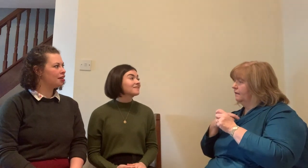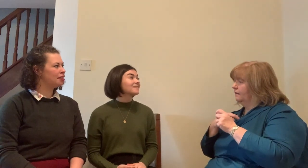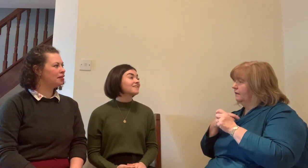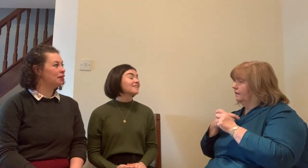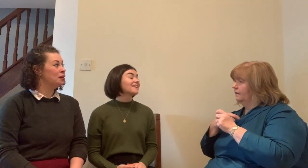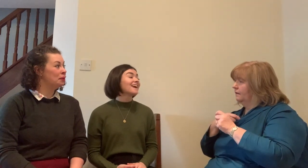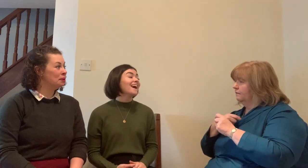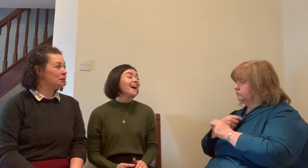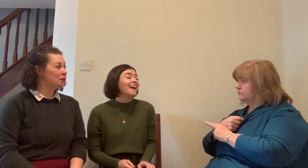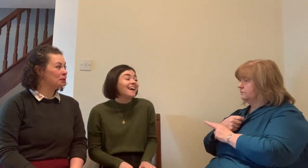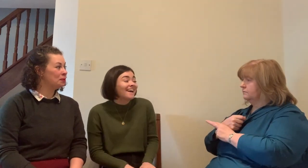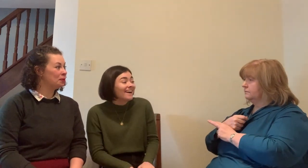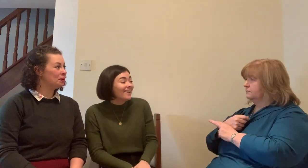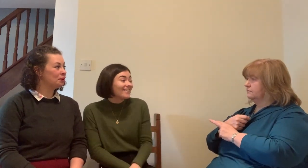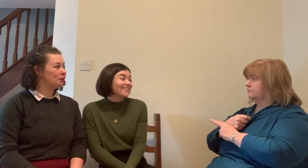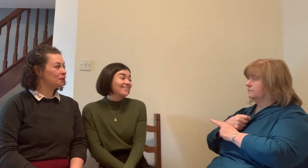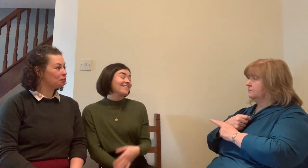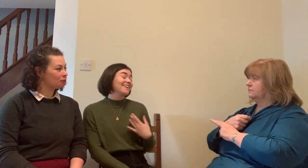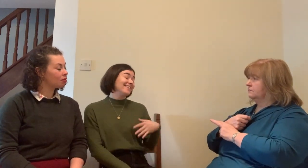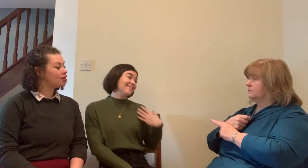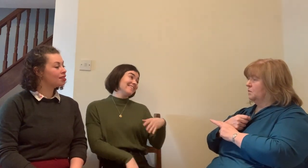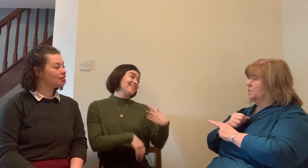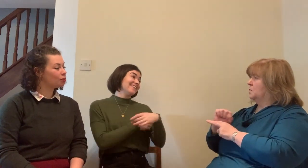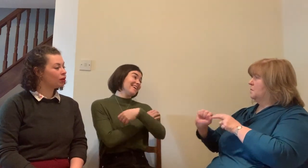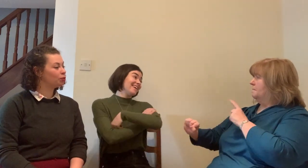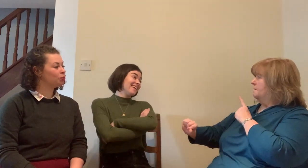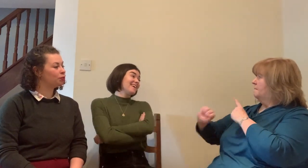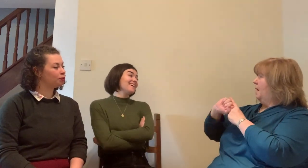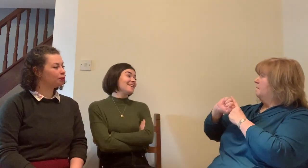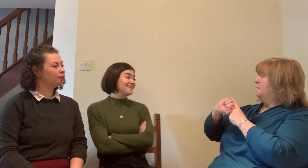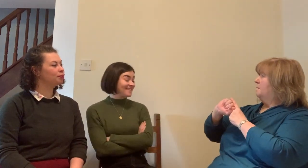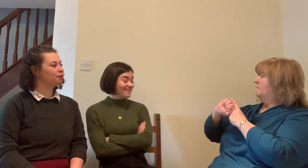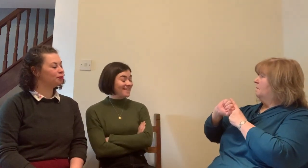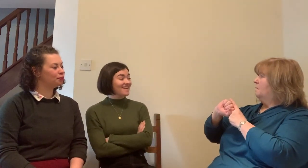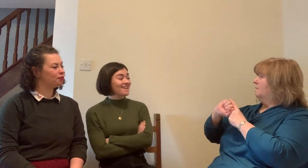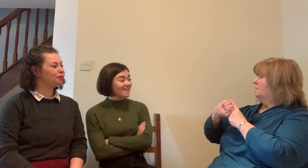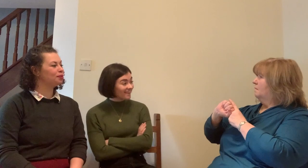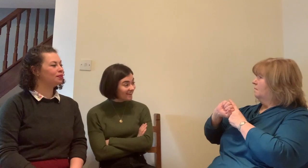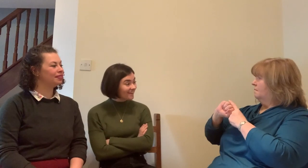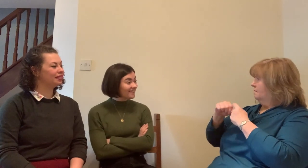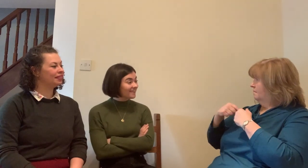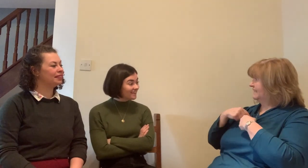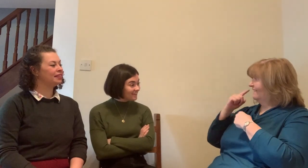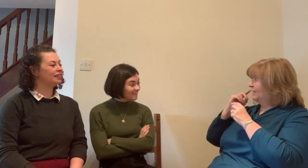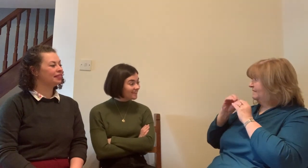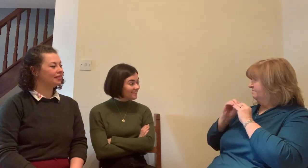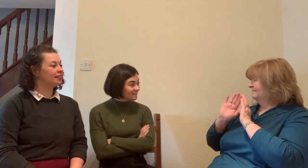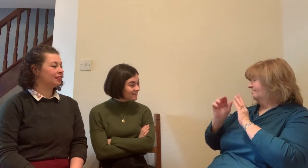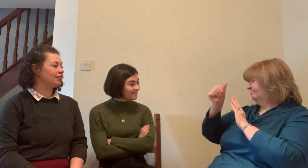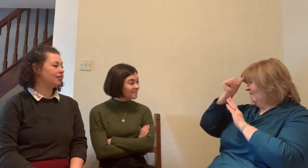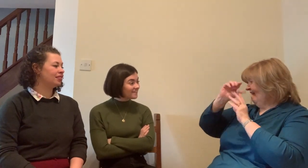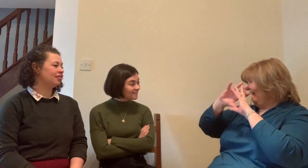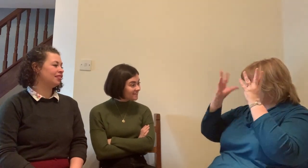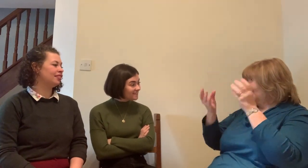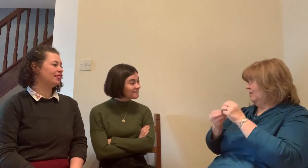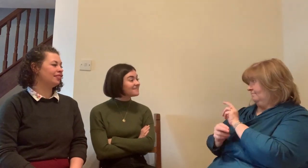earlier on the importance of working together as a team like I mentioned you know what I mean when working with a deaf blind